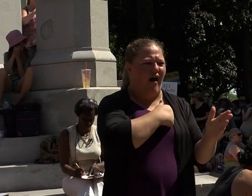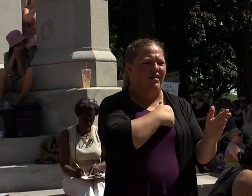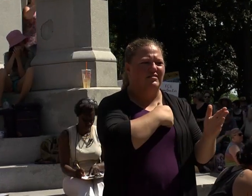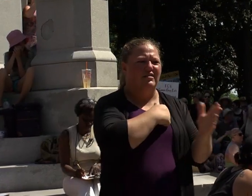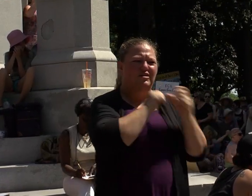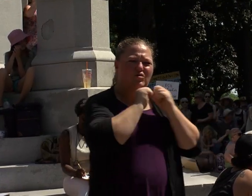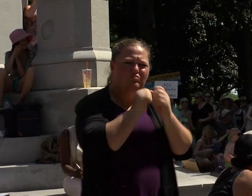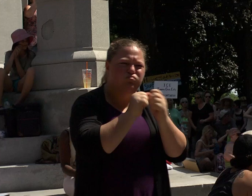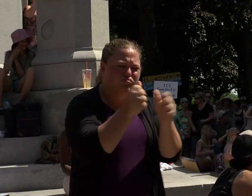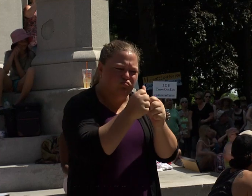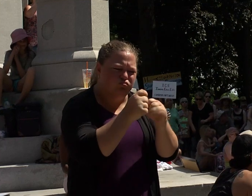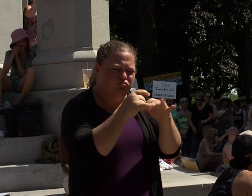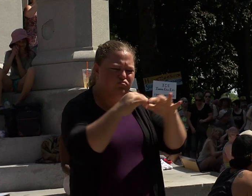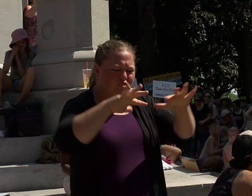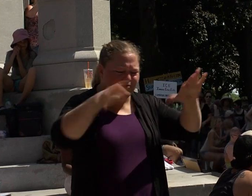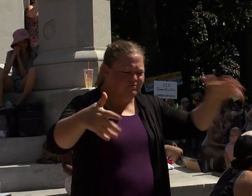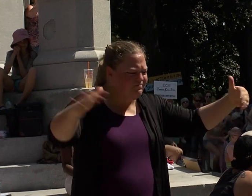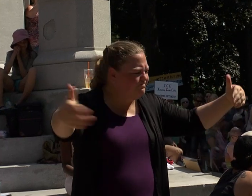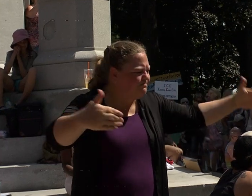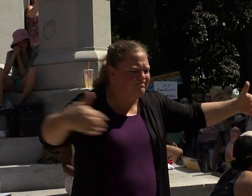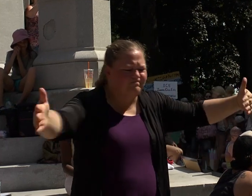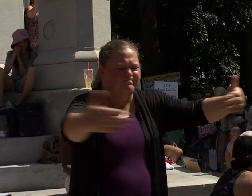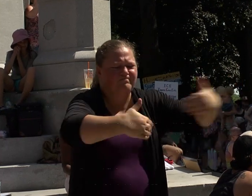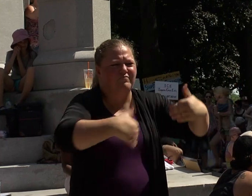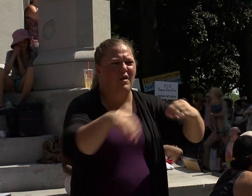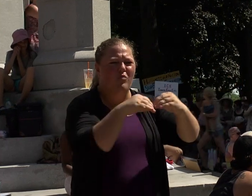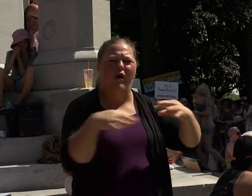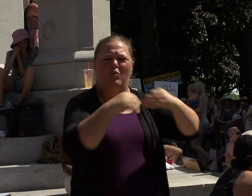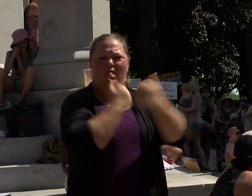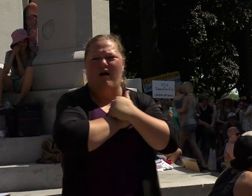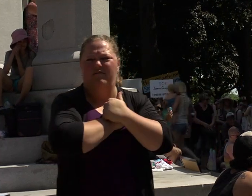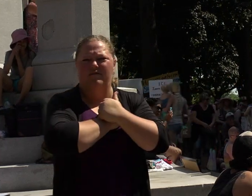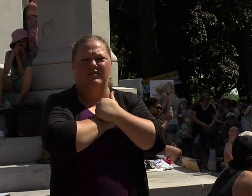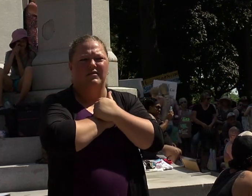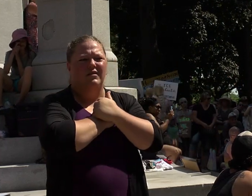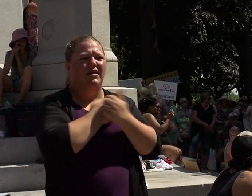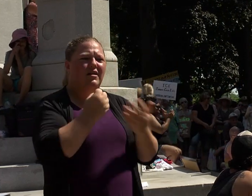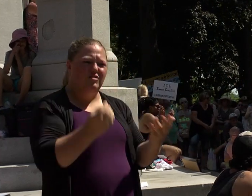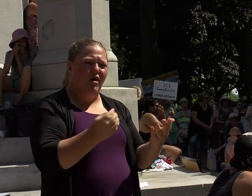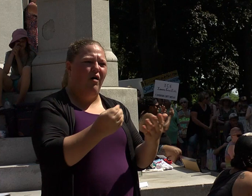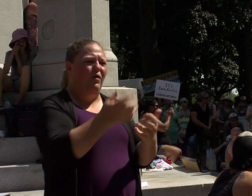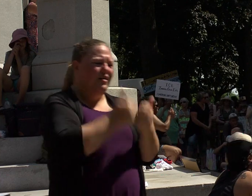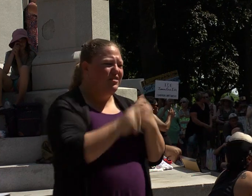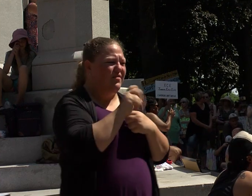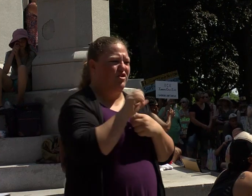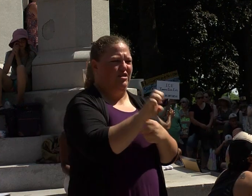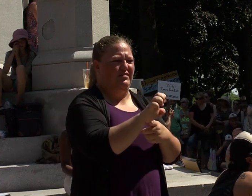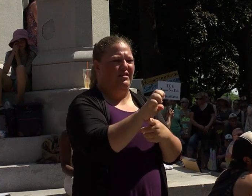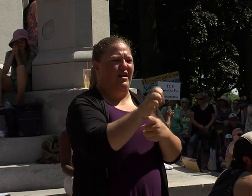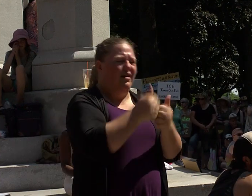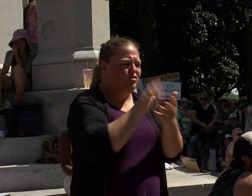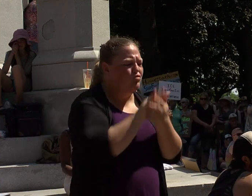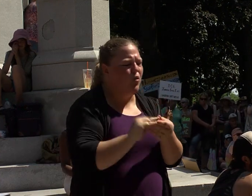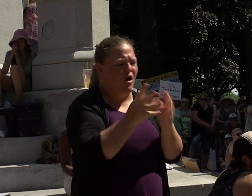expanding the circle of that love. And so, verse after verse, story after